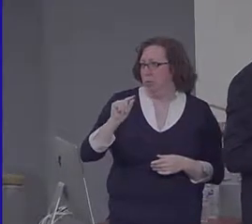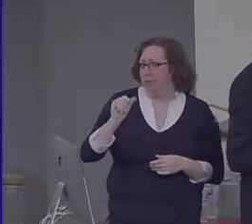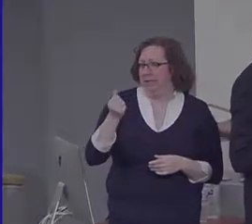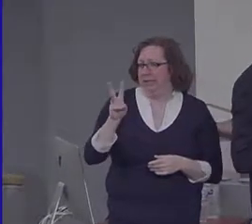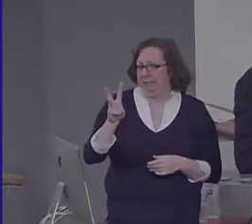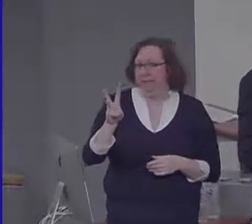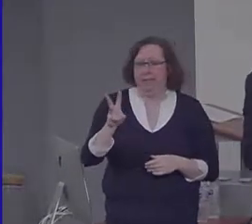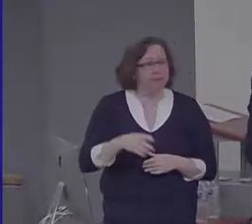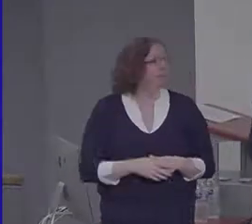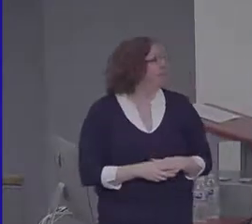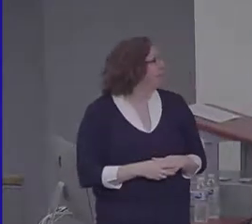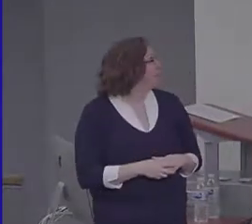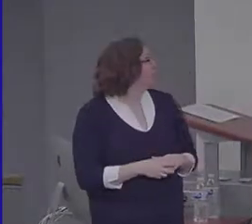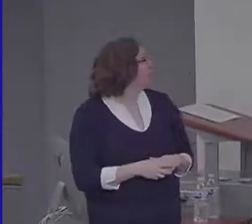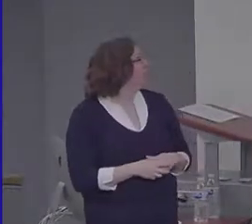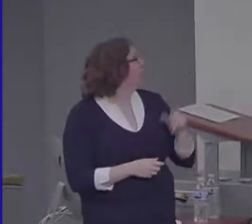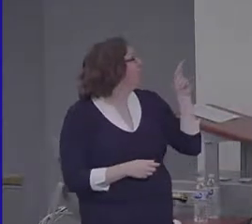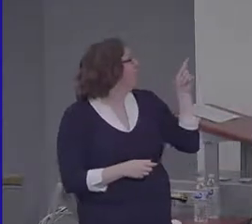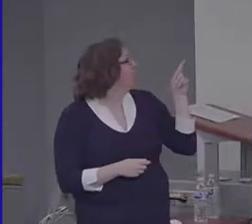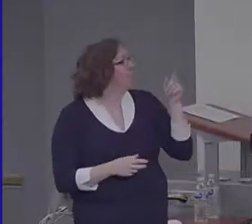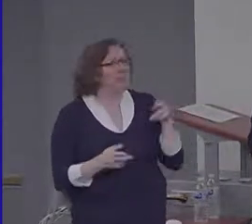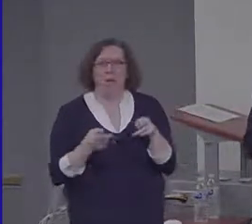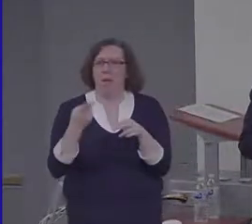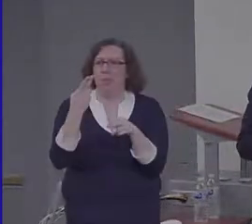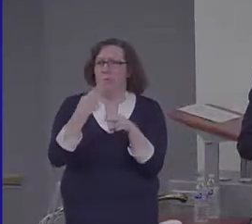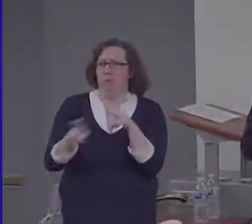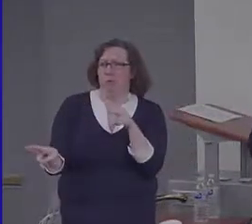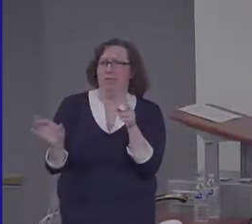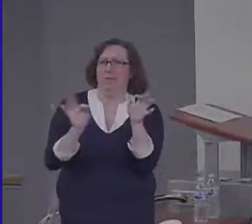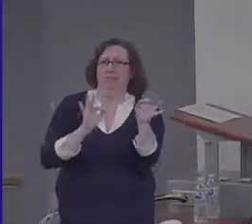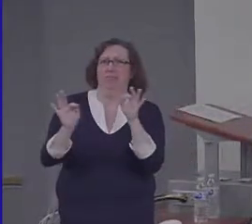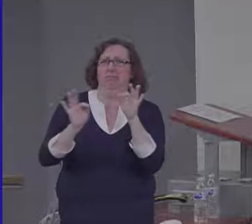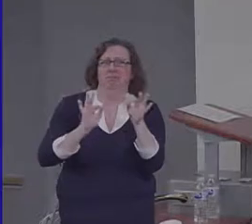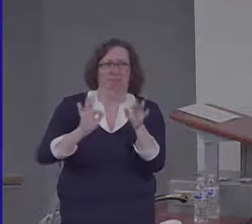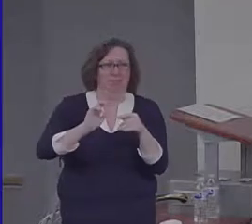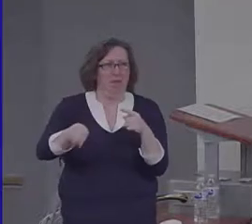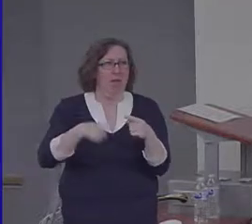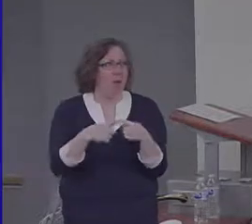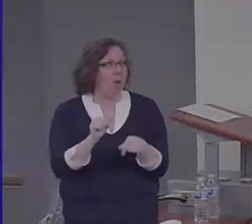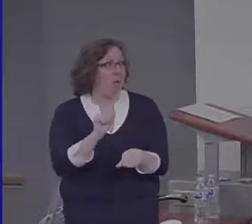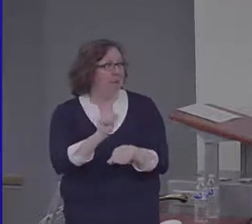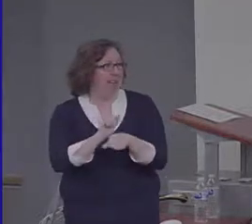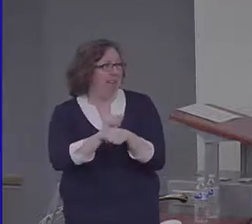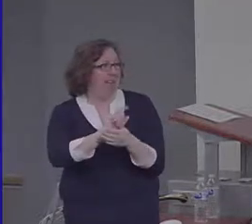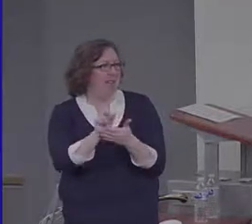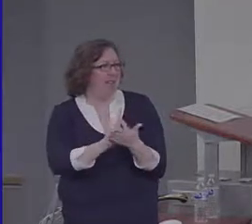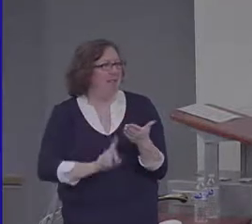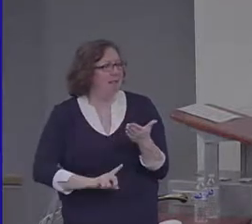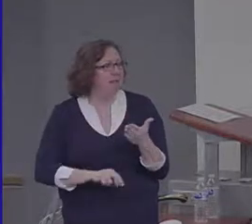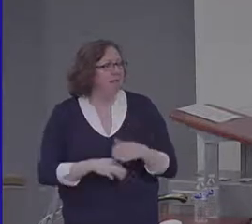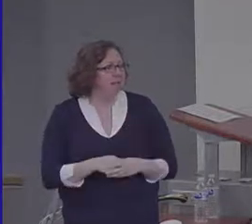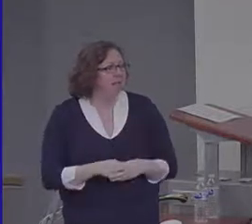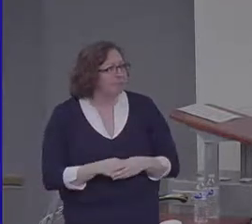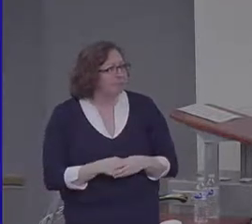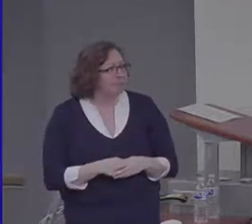Here's just a brief overview of the task design. So people are in the scanner